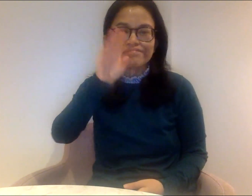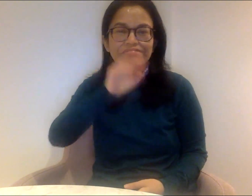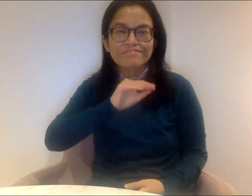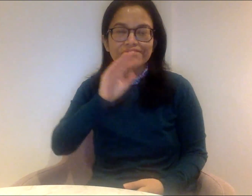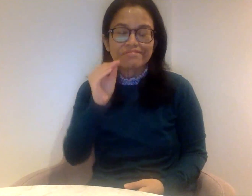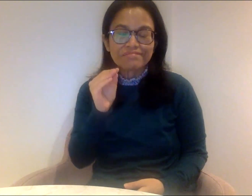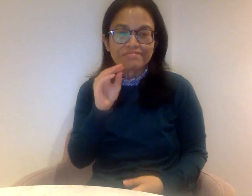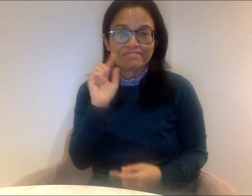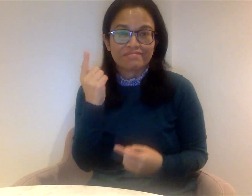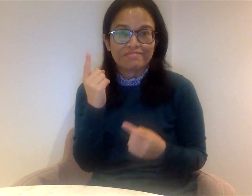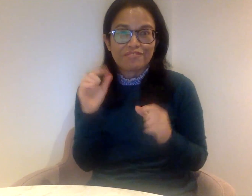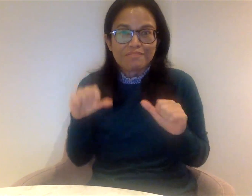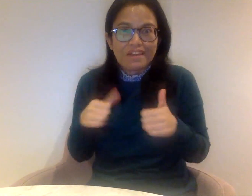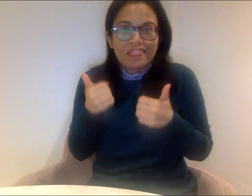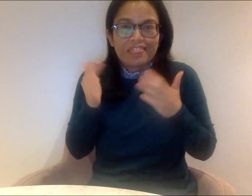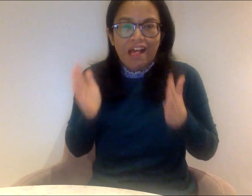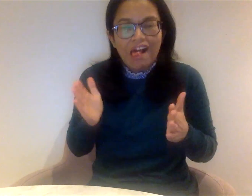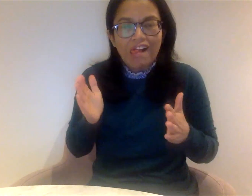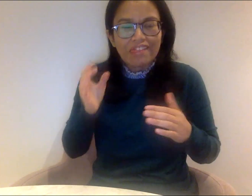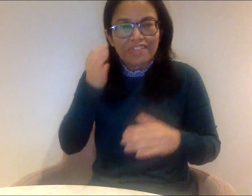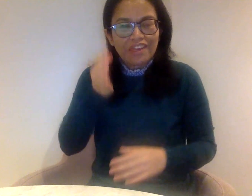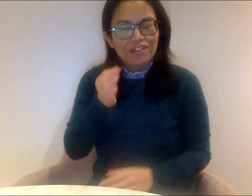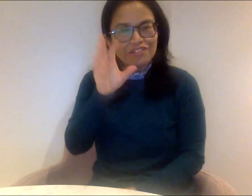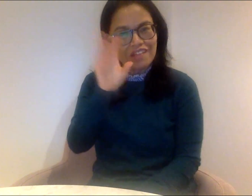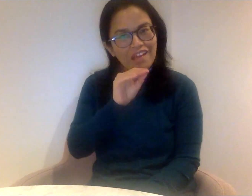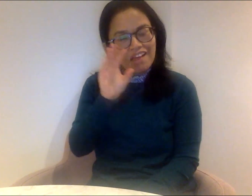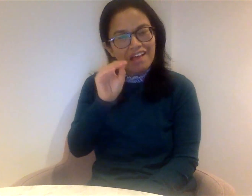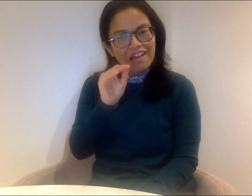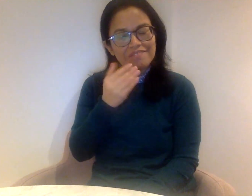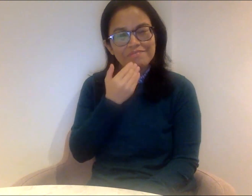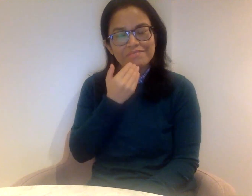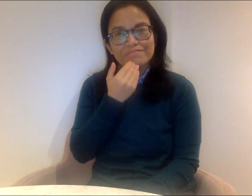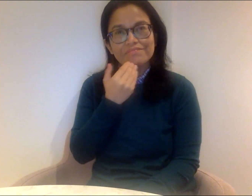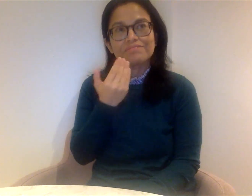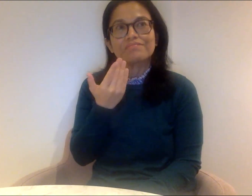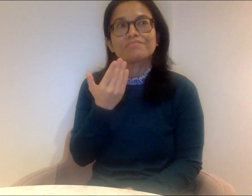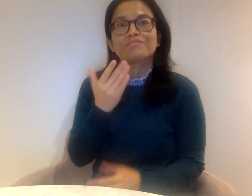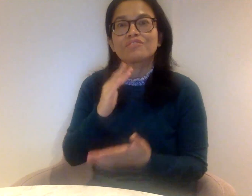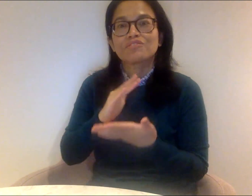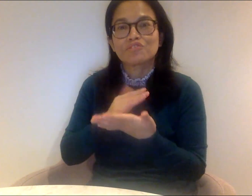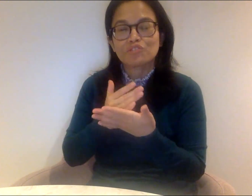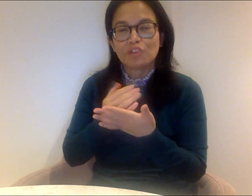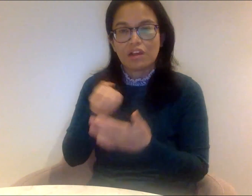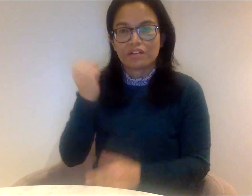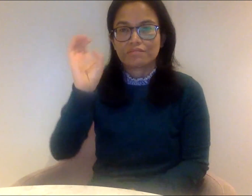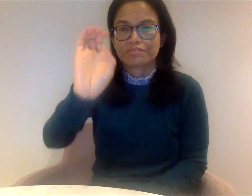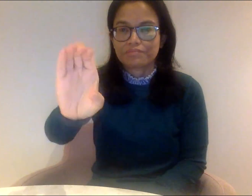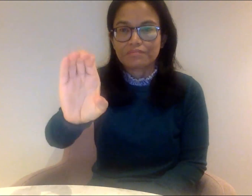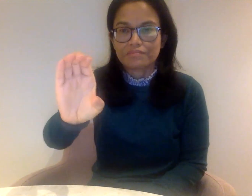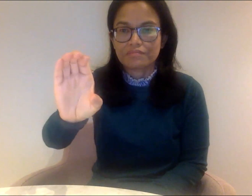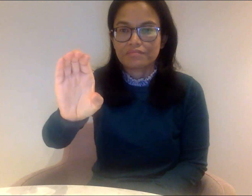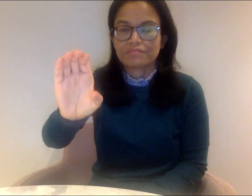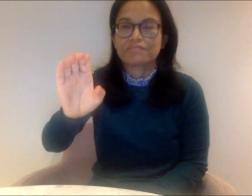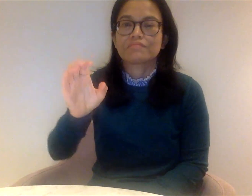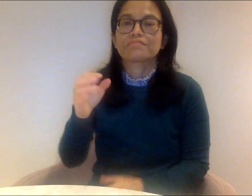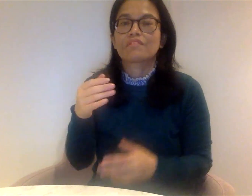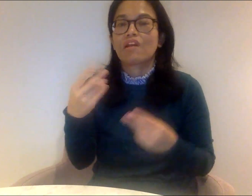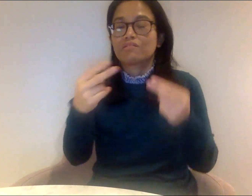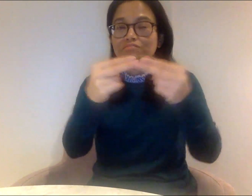can really easily communicate because I can put an interpreter on screen any moment that I want.